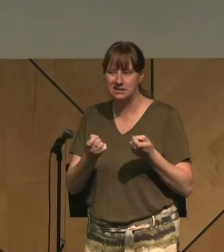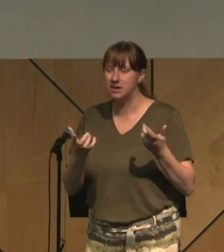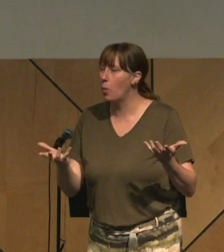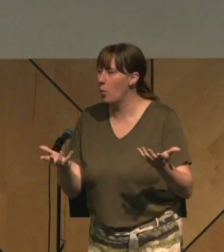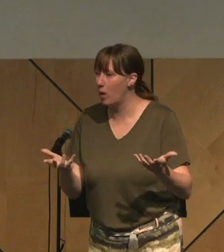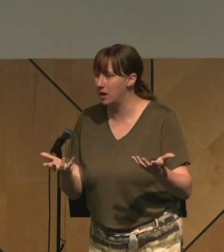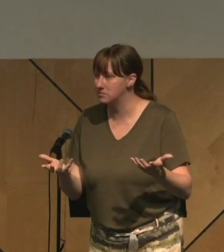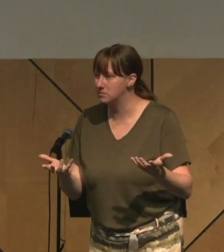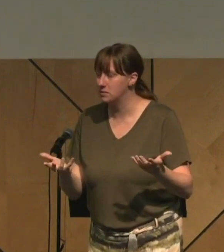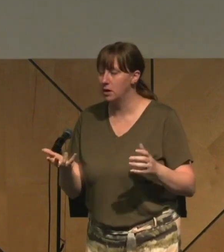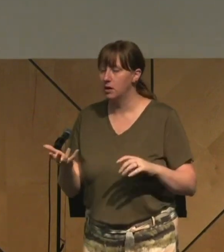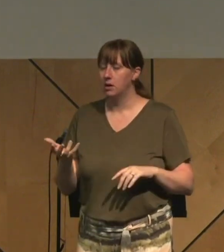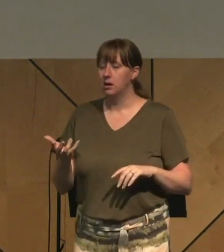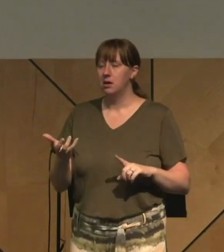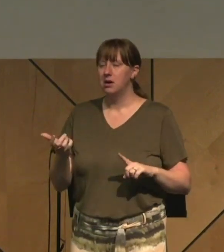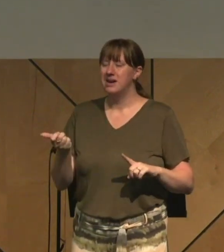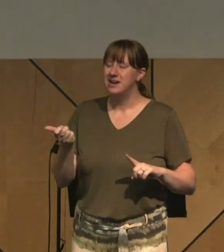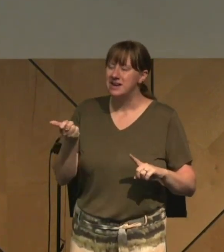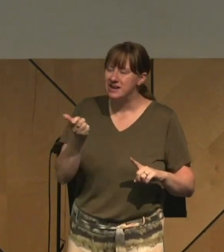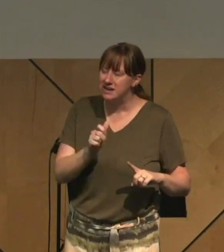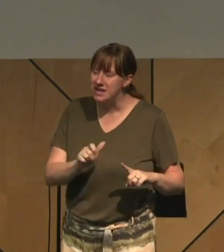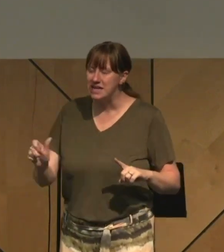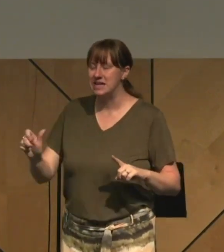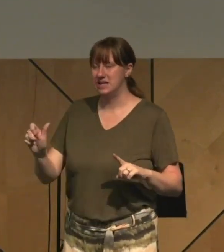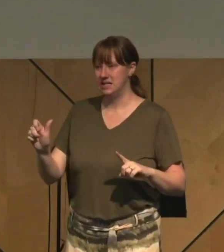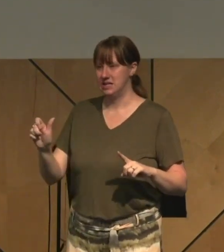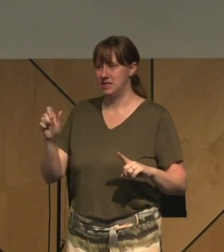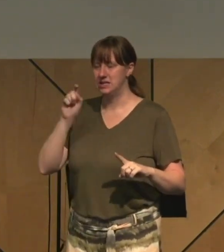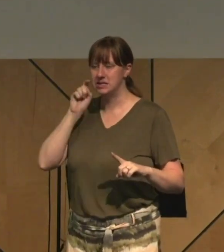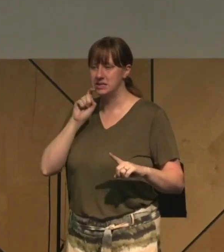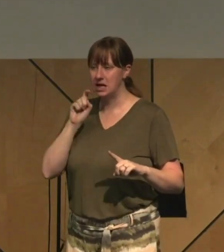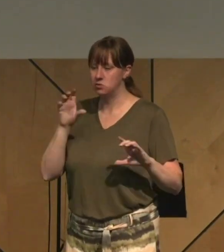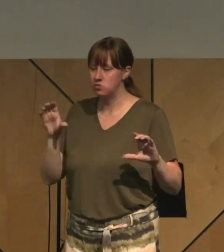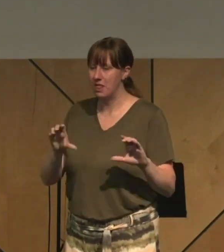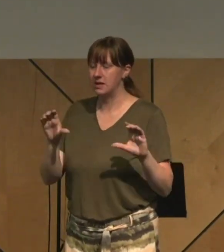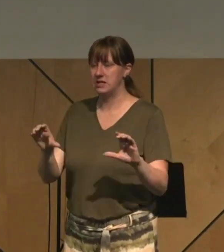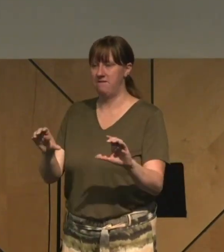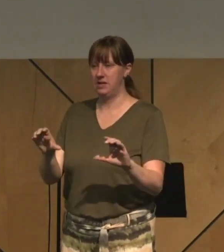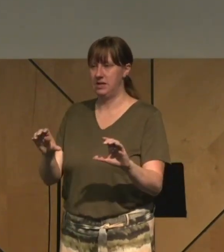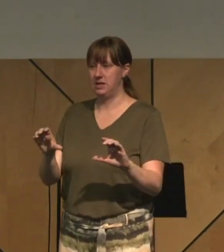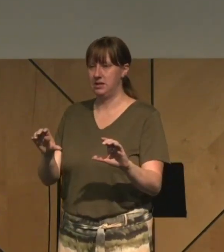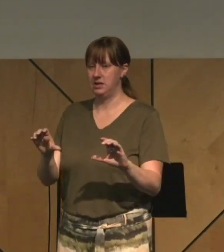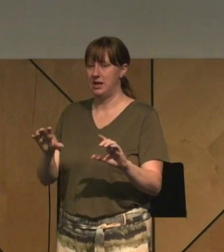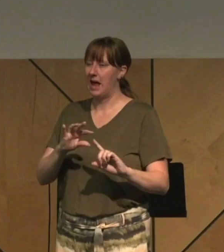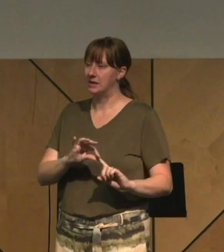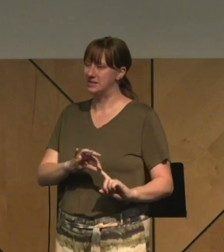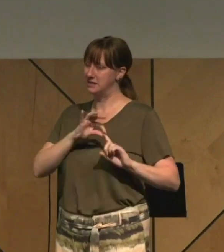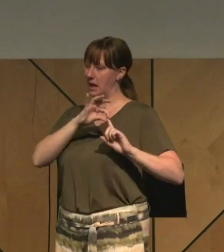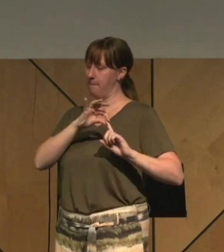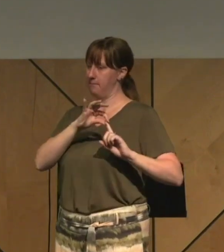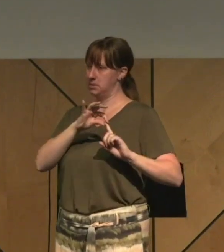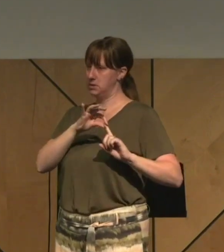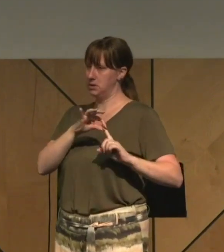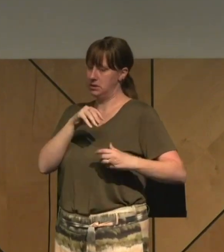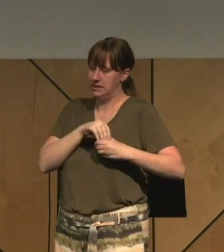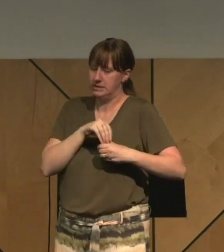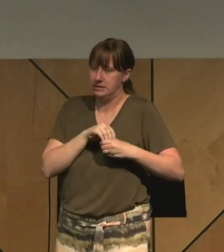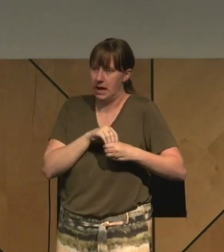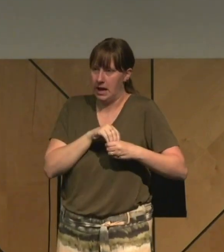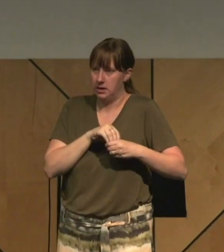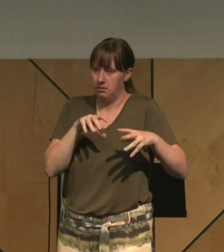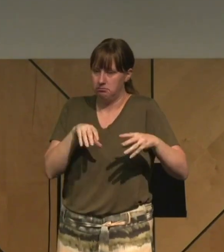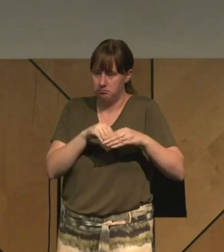any sexual activity outside of marriage between one man and one woman.